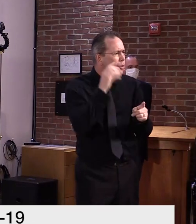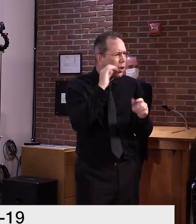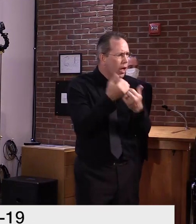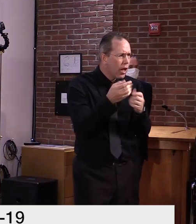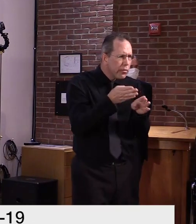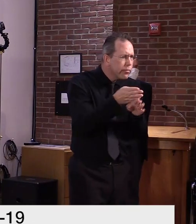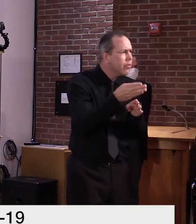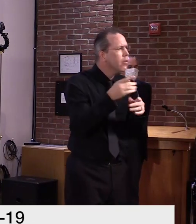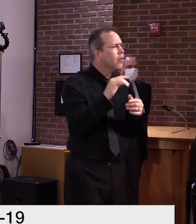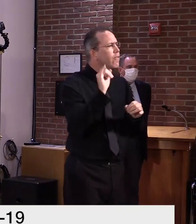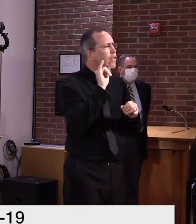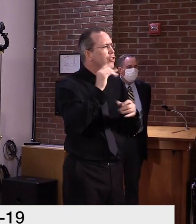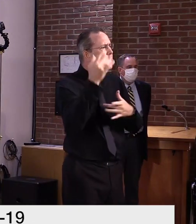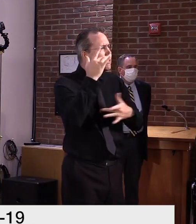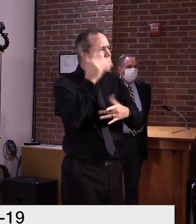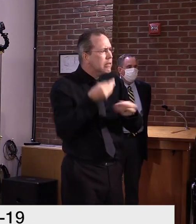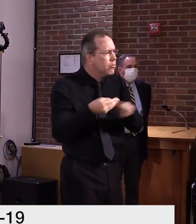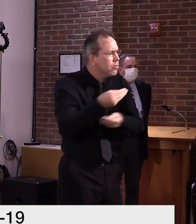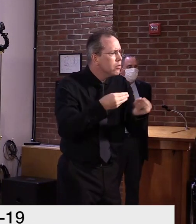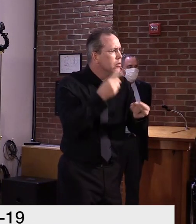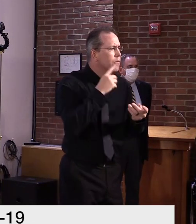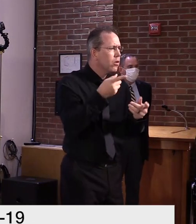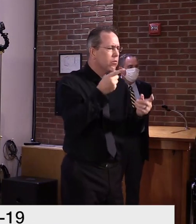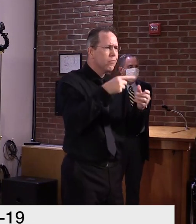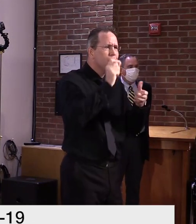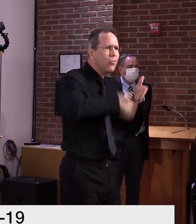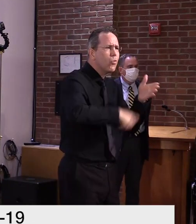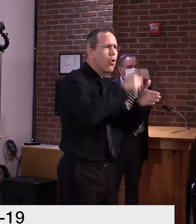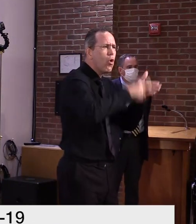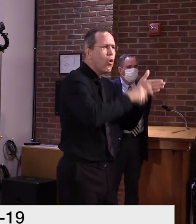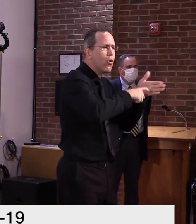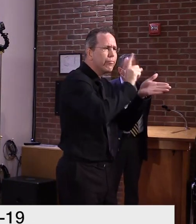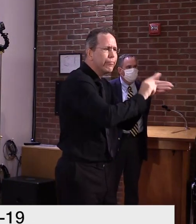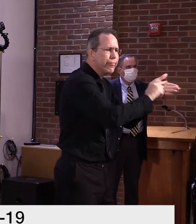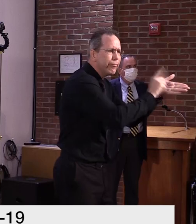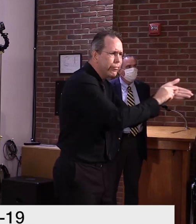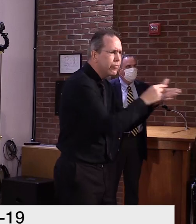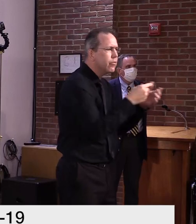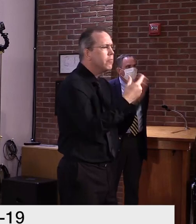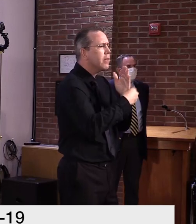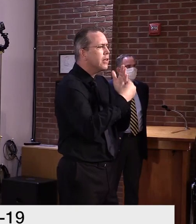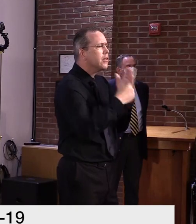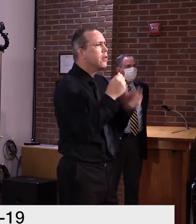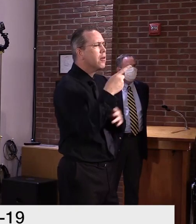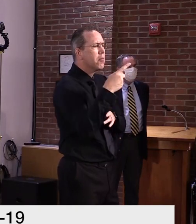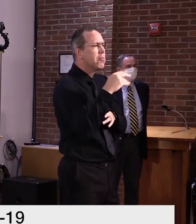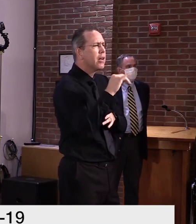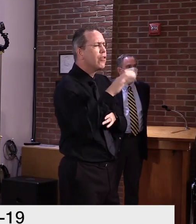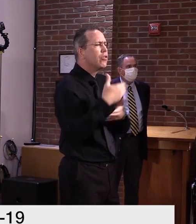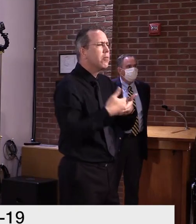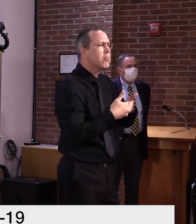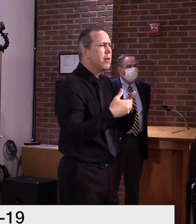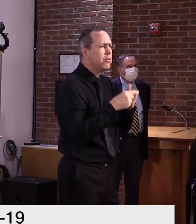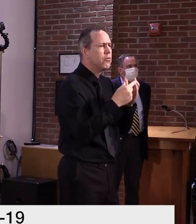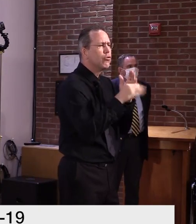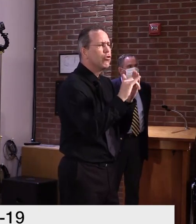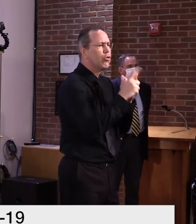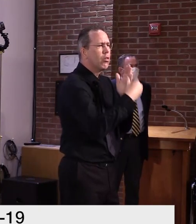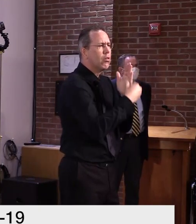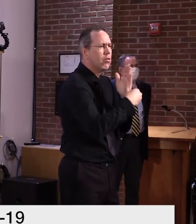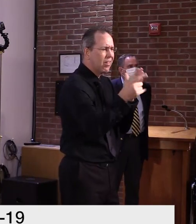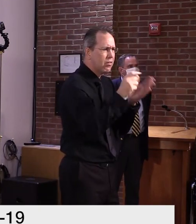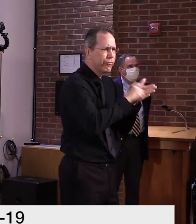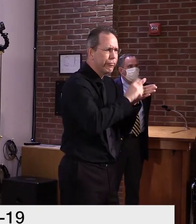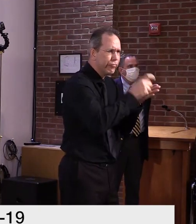Pediatrics Magazine was brought up in our press conference earlier this week. We're also joined by Dr. Levine,